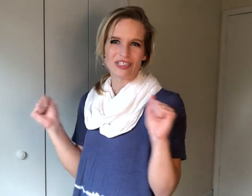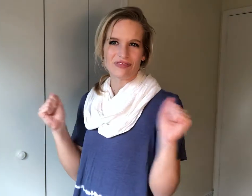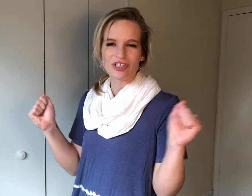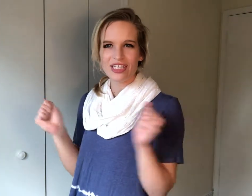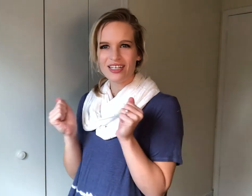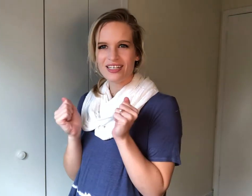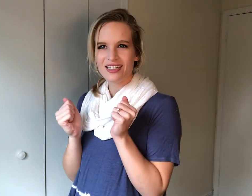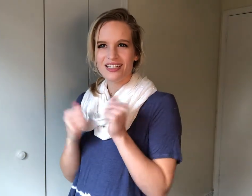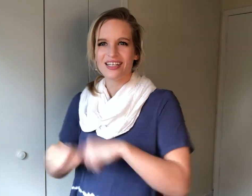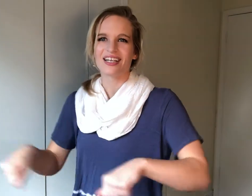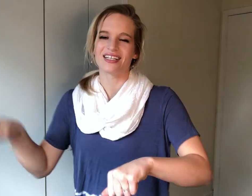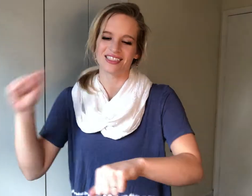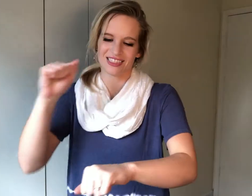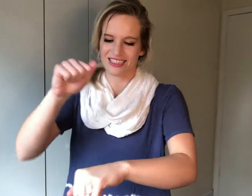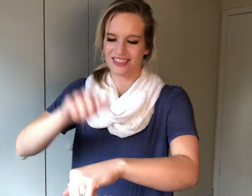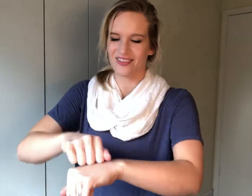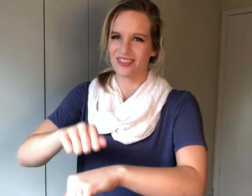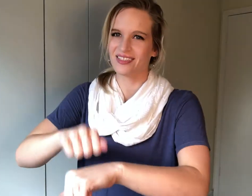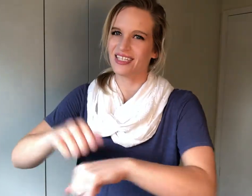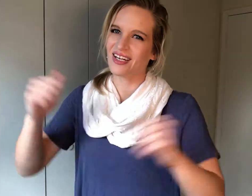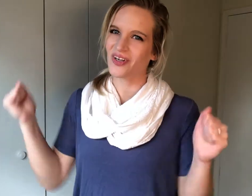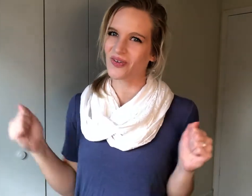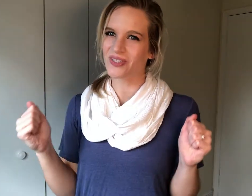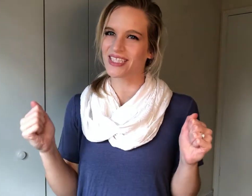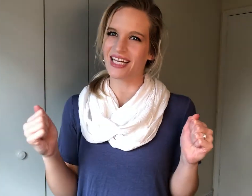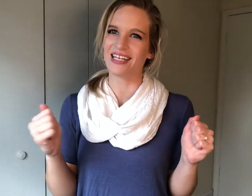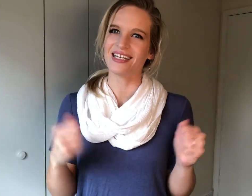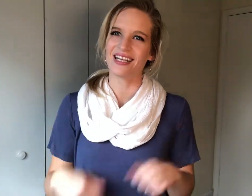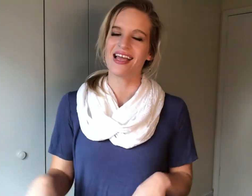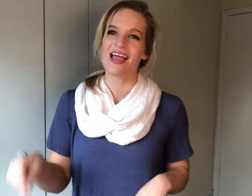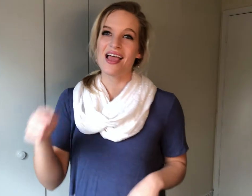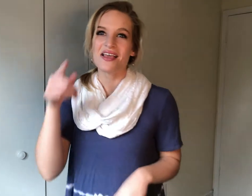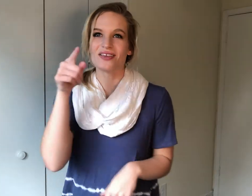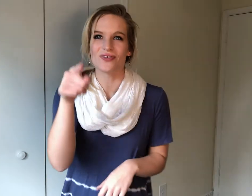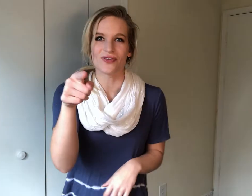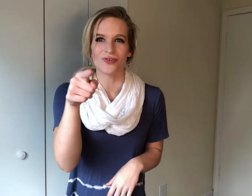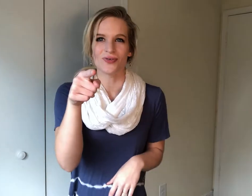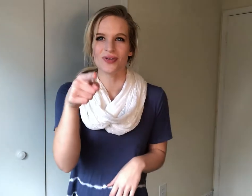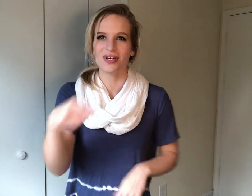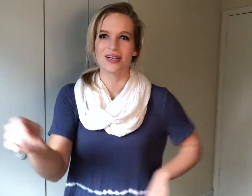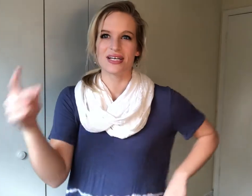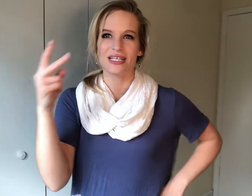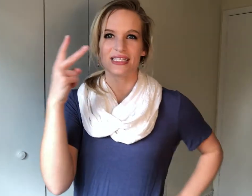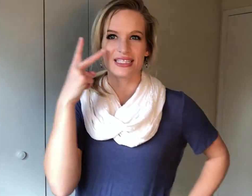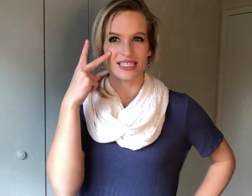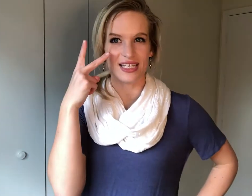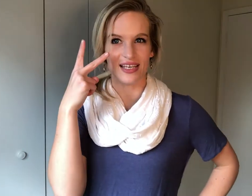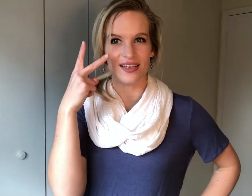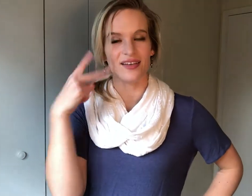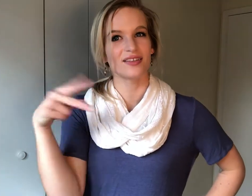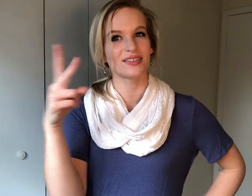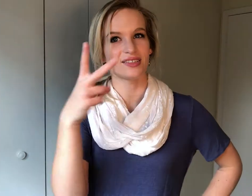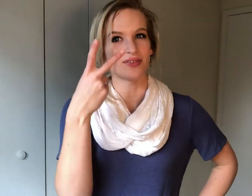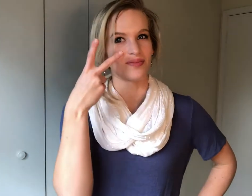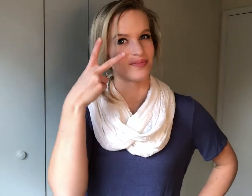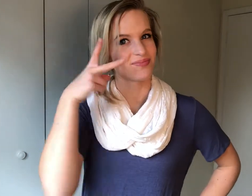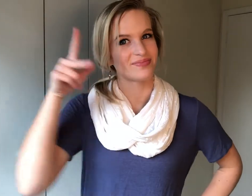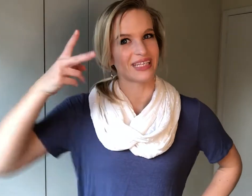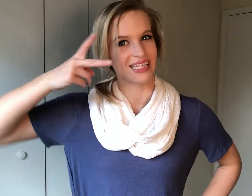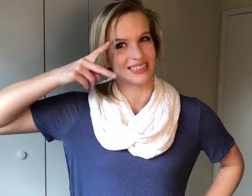shivering and she says stone cold again you see so like that